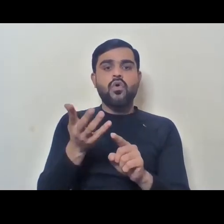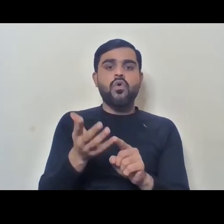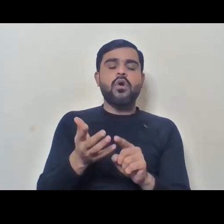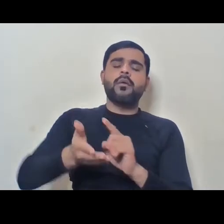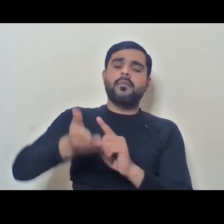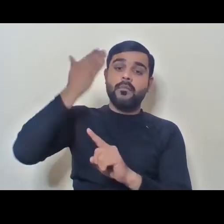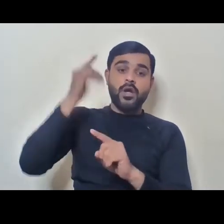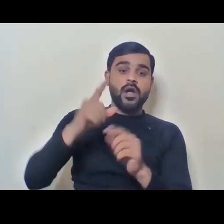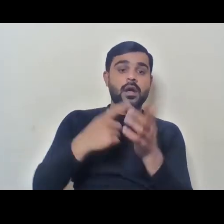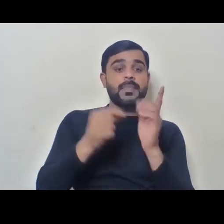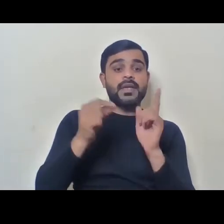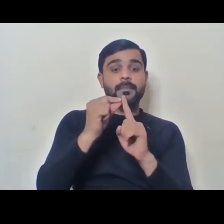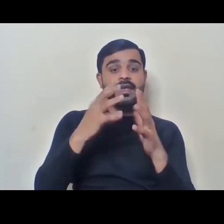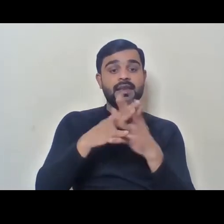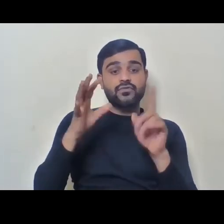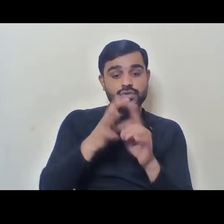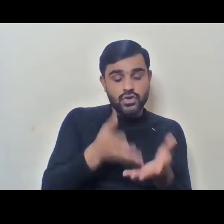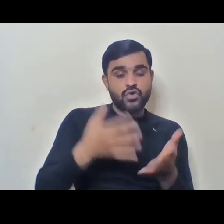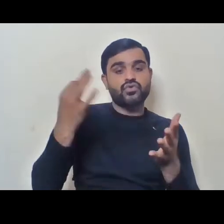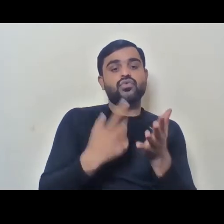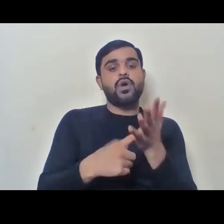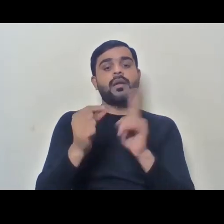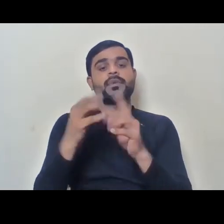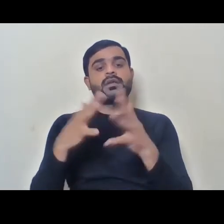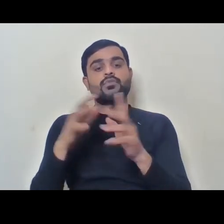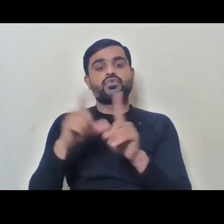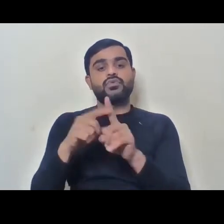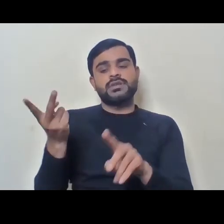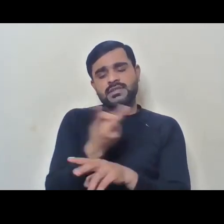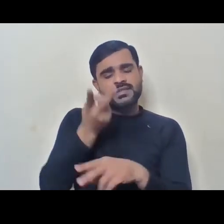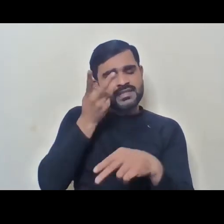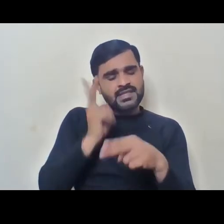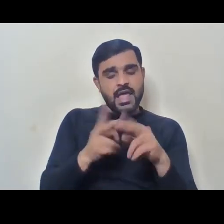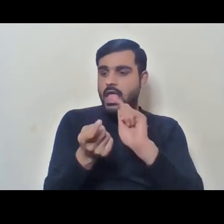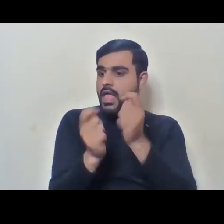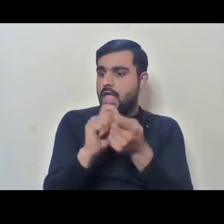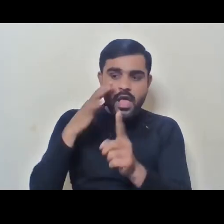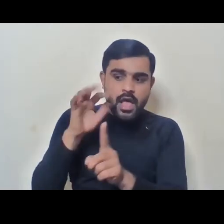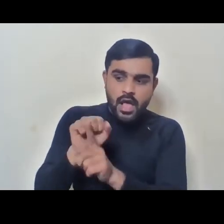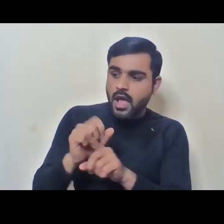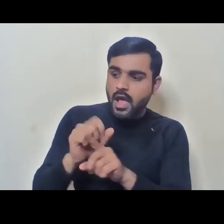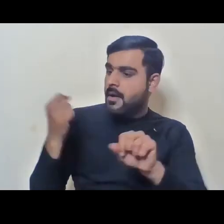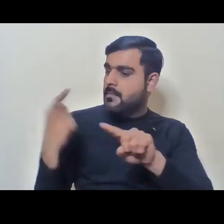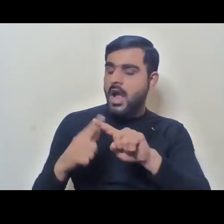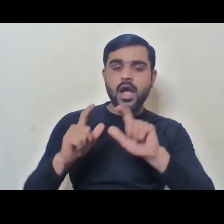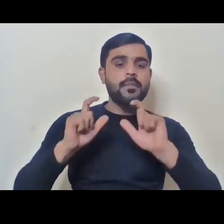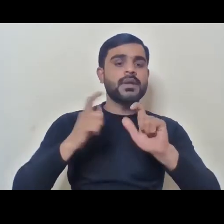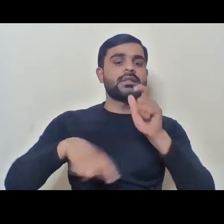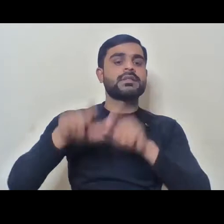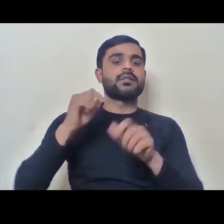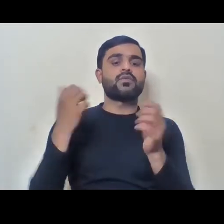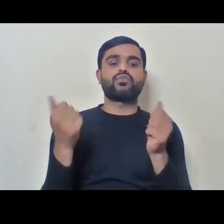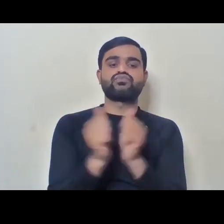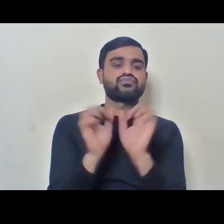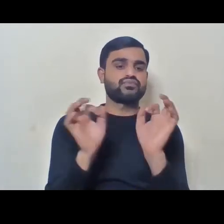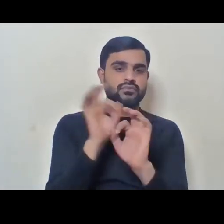and also now under the new act, enough posts are not being identified as being suitable for persons with disabilities. And